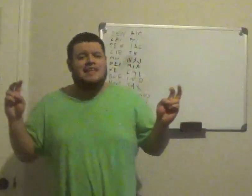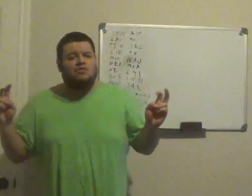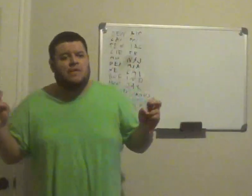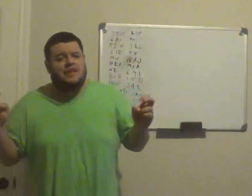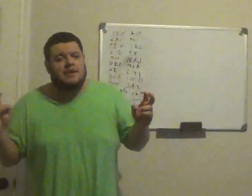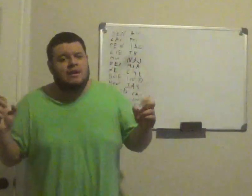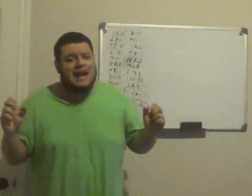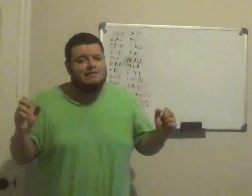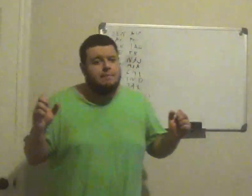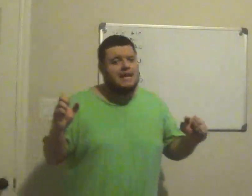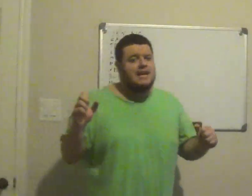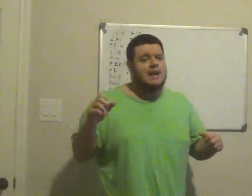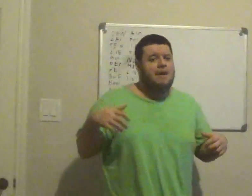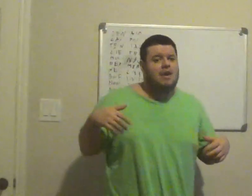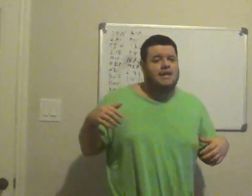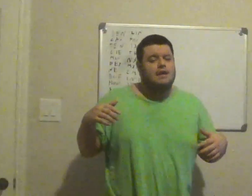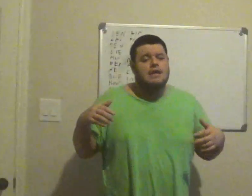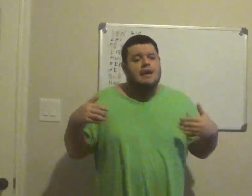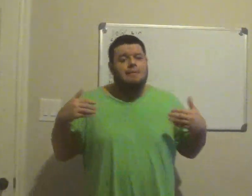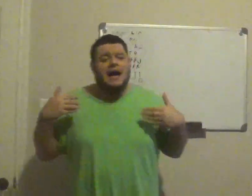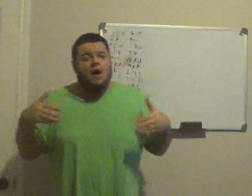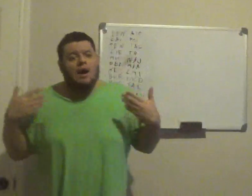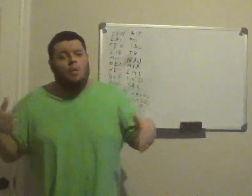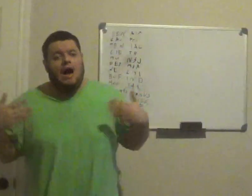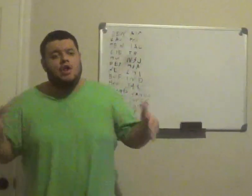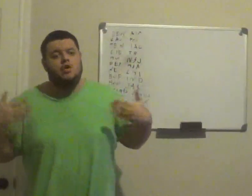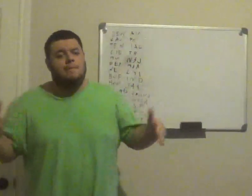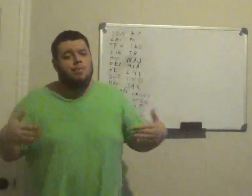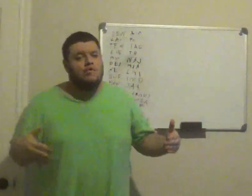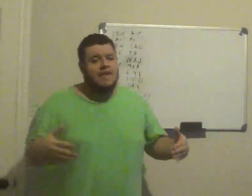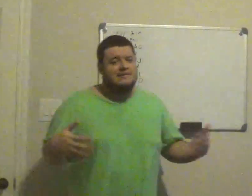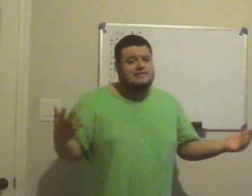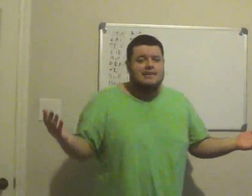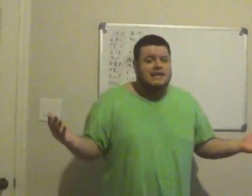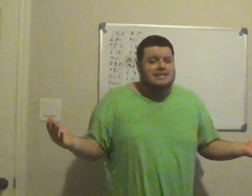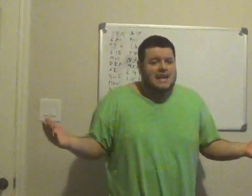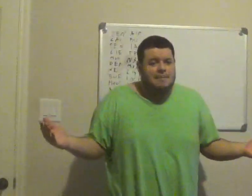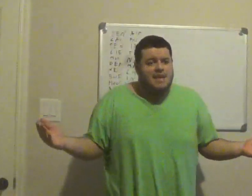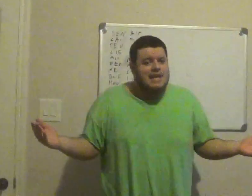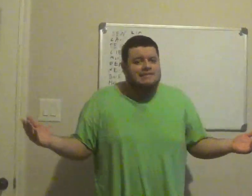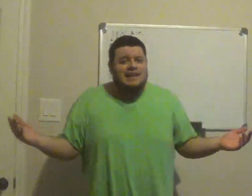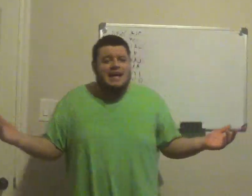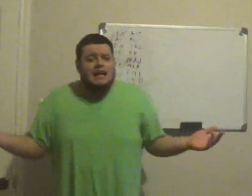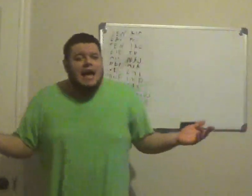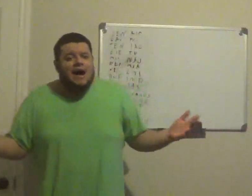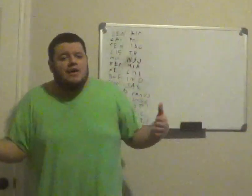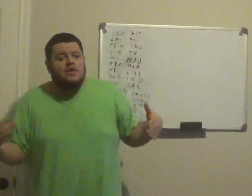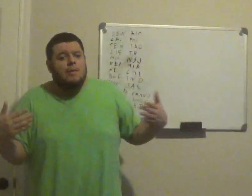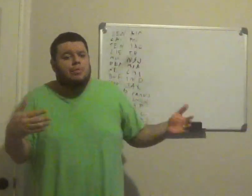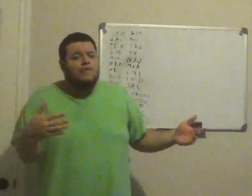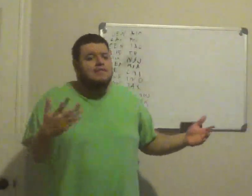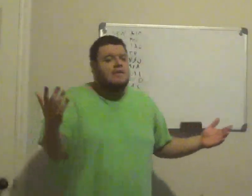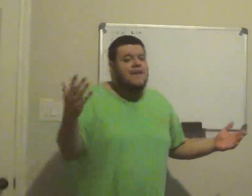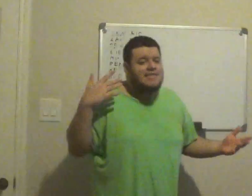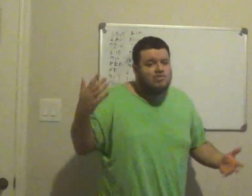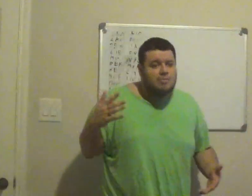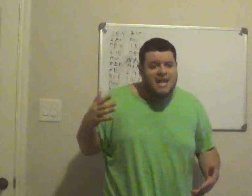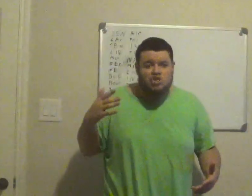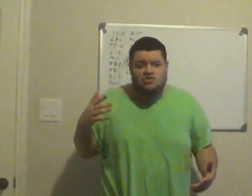this, we think they were going to have a meeting about it, but how, how do you improve this, Timmy, it's like, how can you improve it, the fans have to be interested,